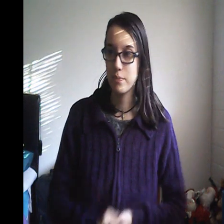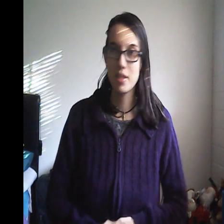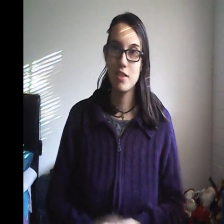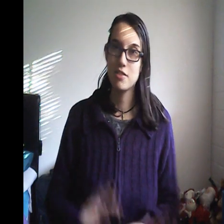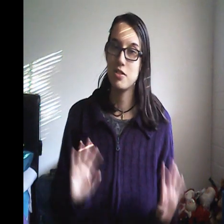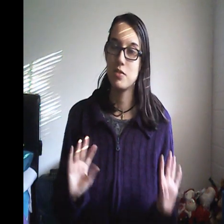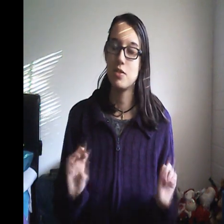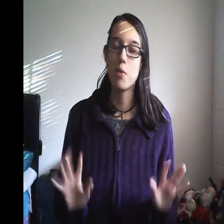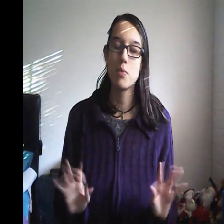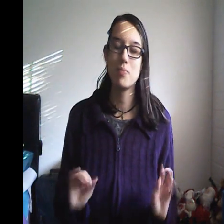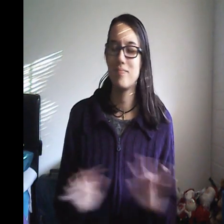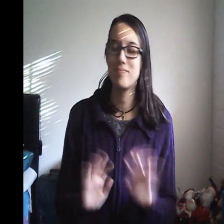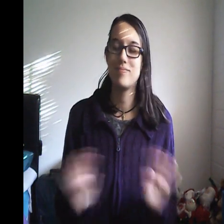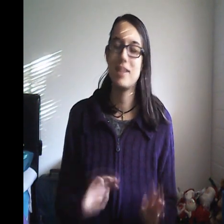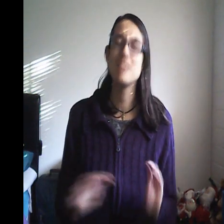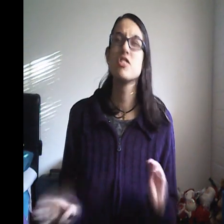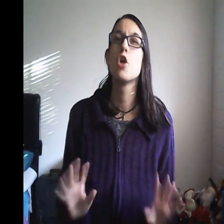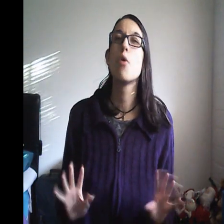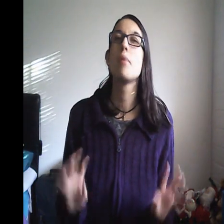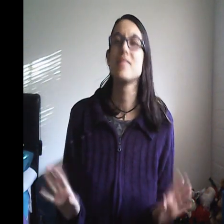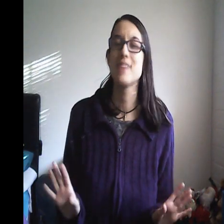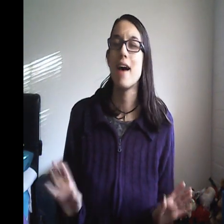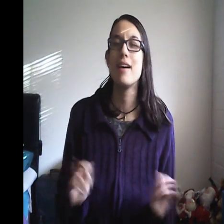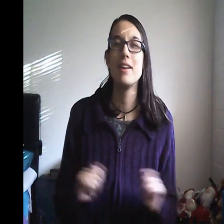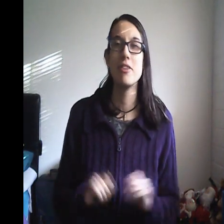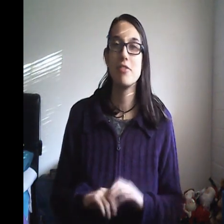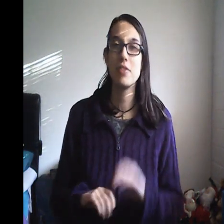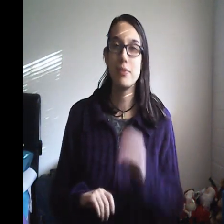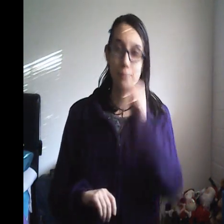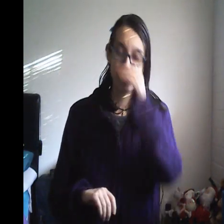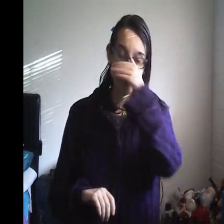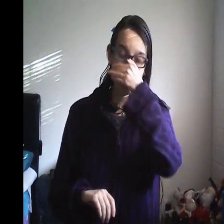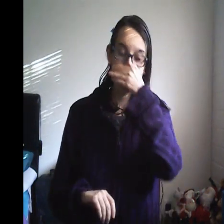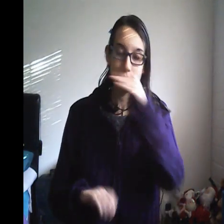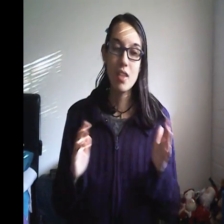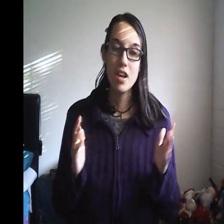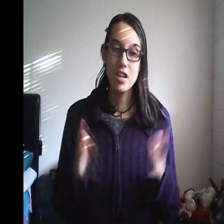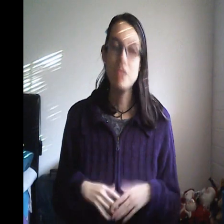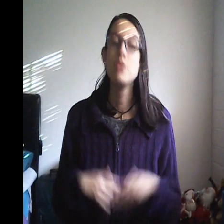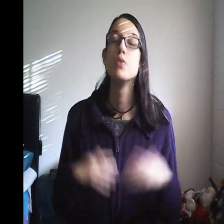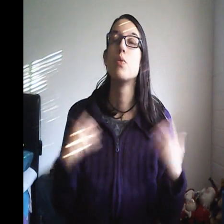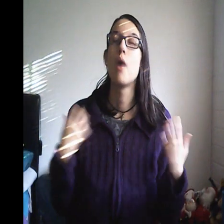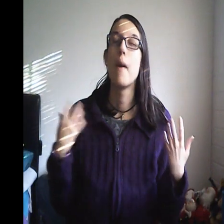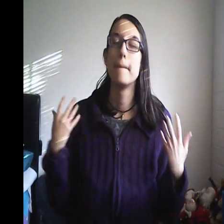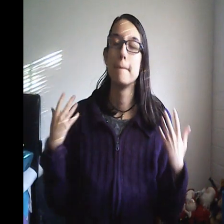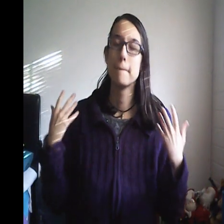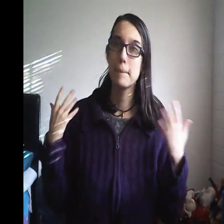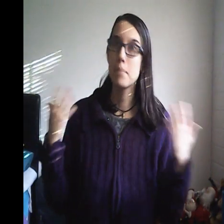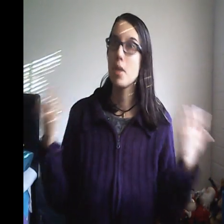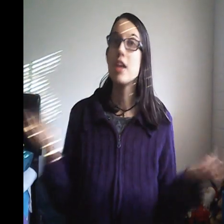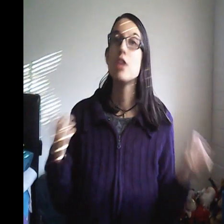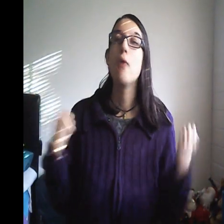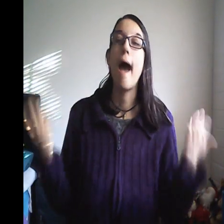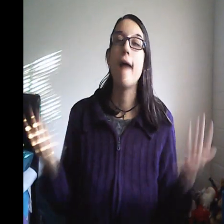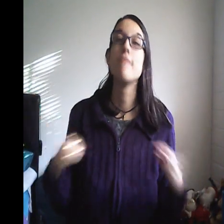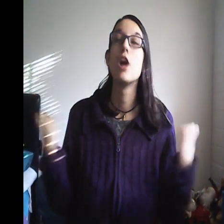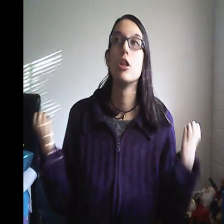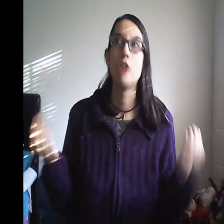So don't get so upset if you, you know, have a lot of